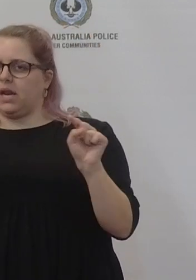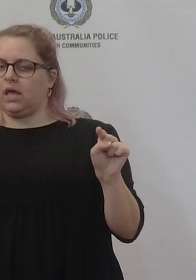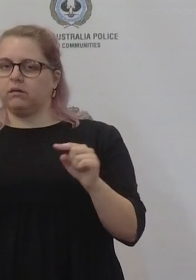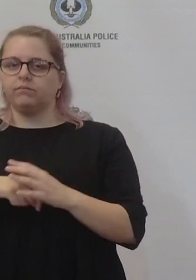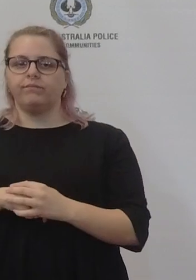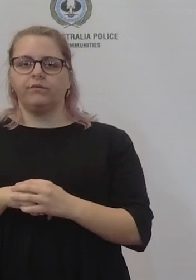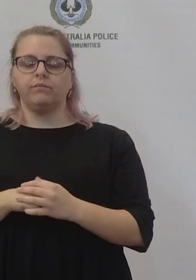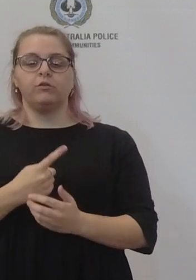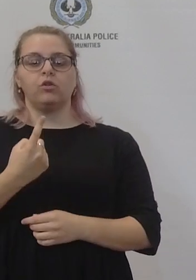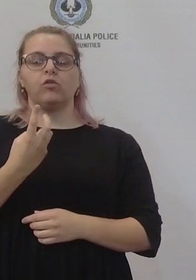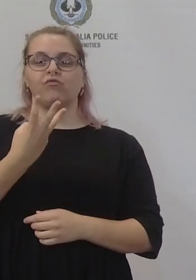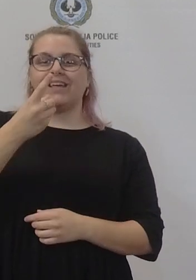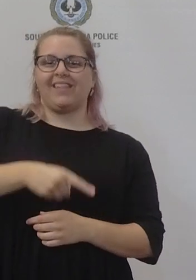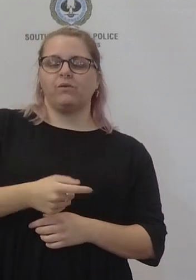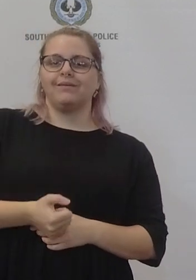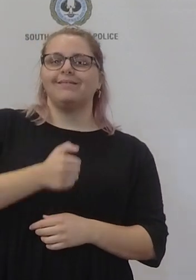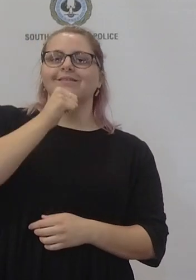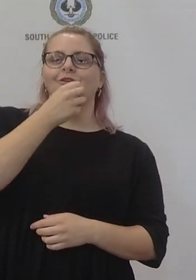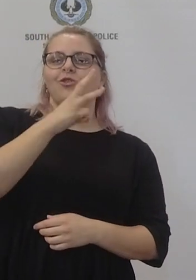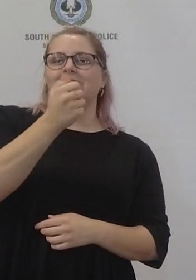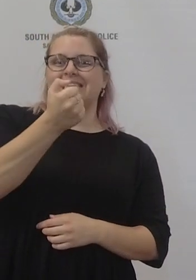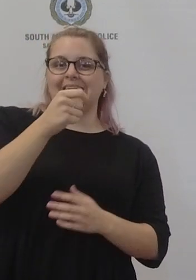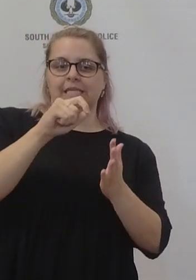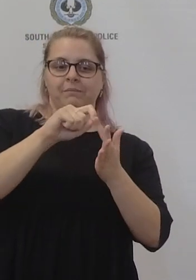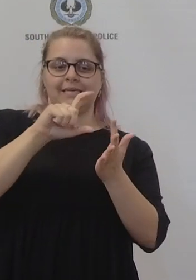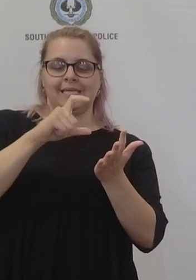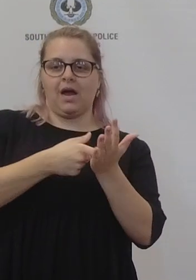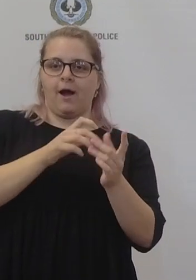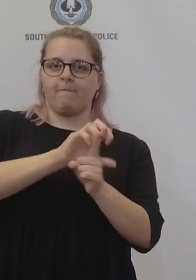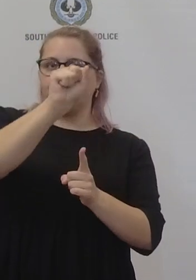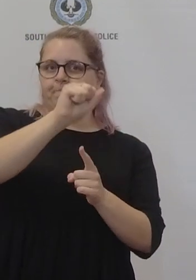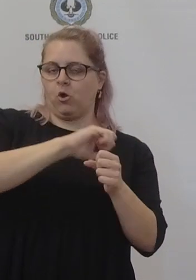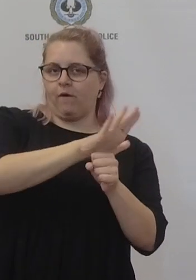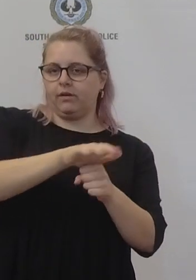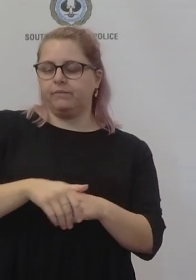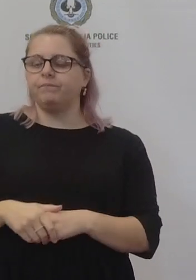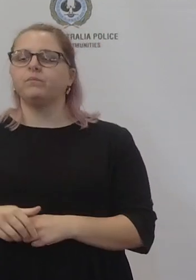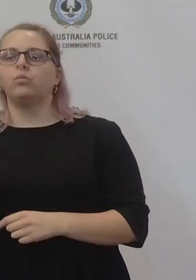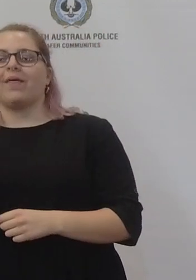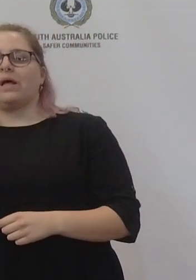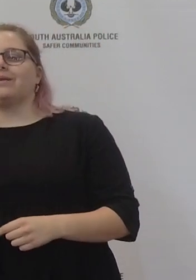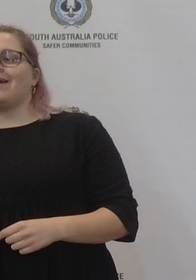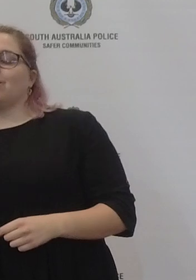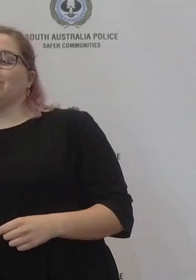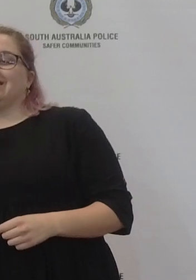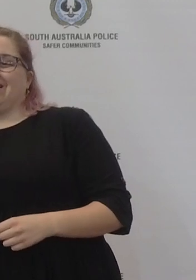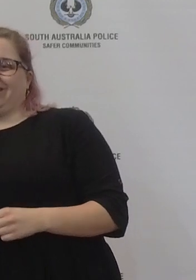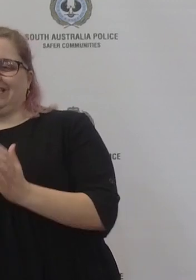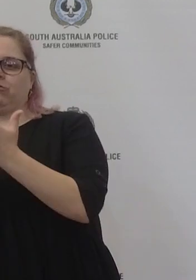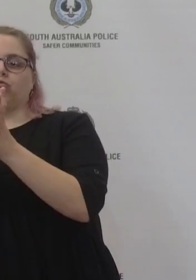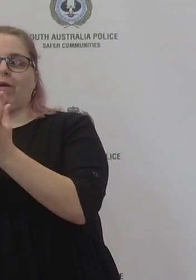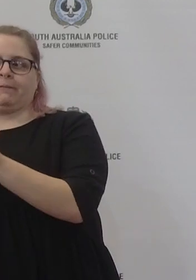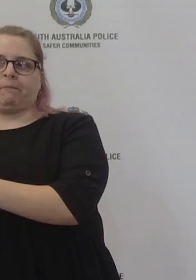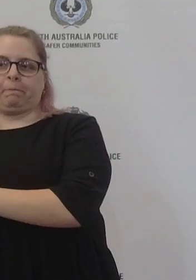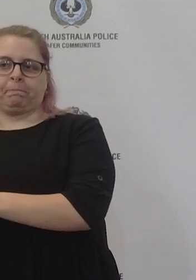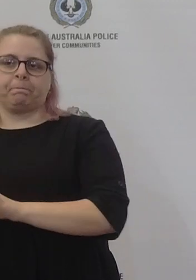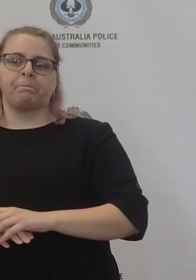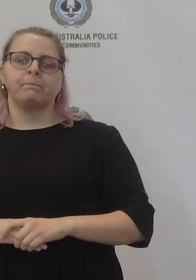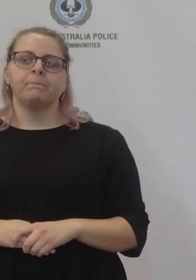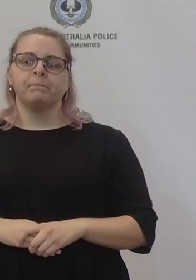there were 3,636 with PCR and 1,870 with rapid antigen testing.